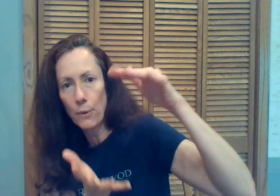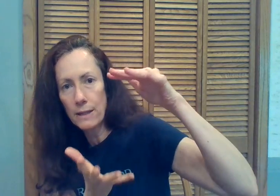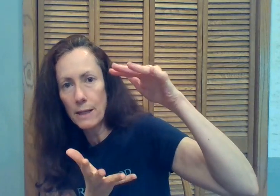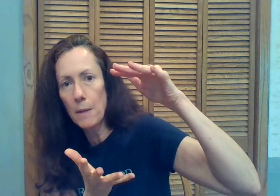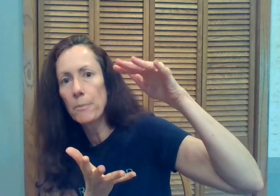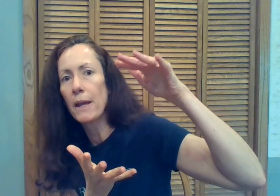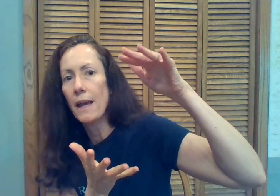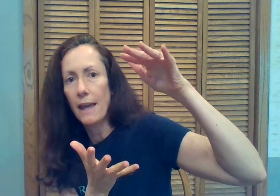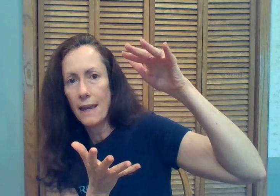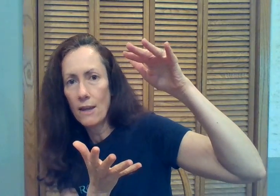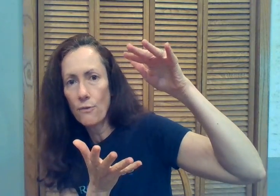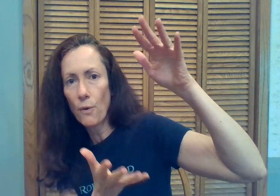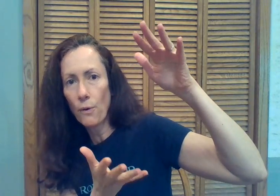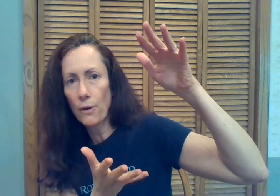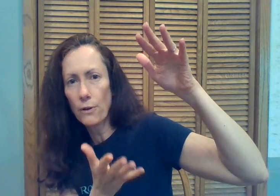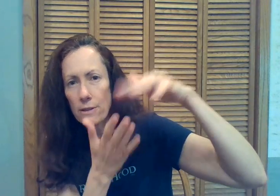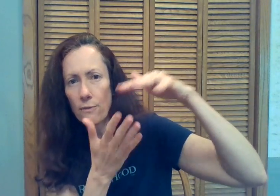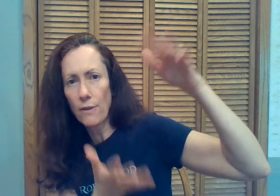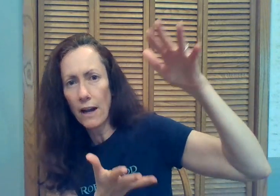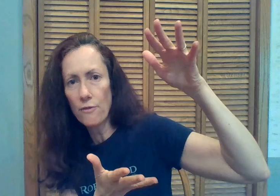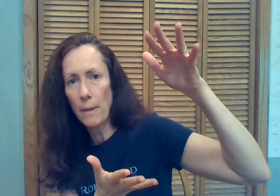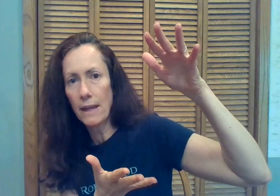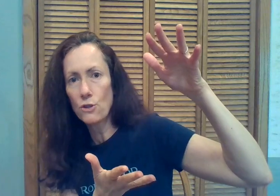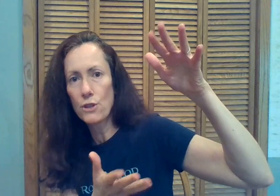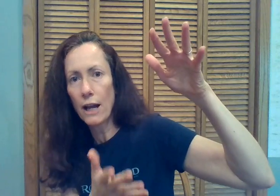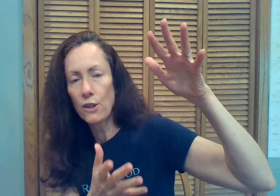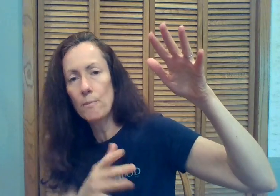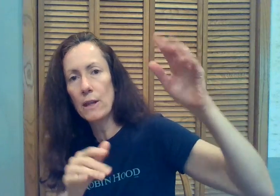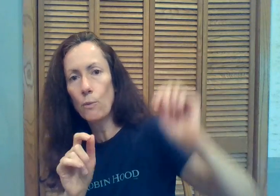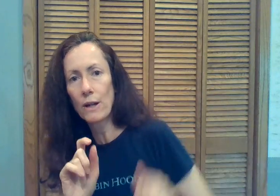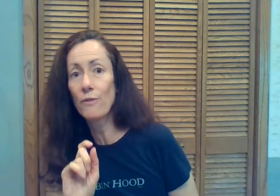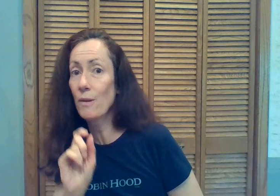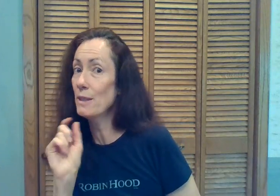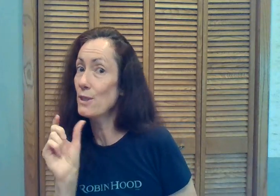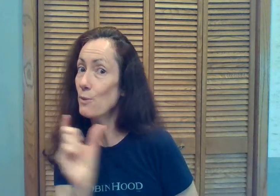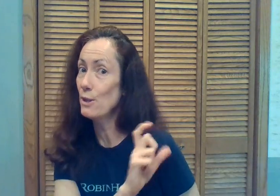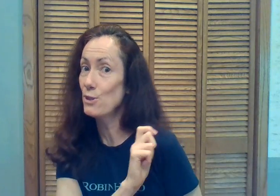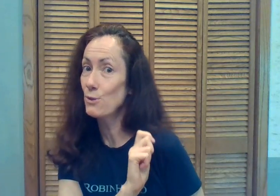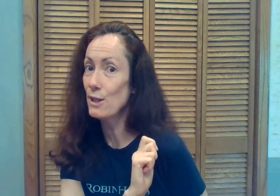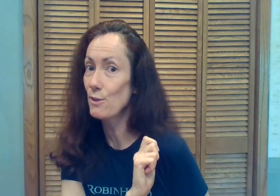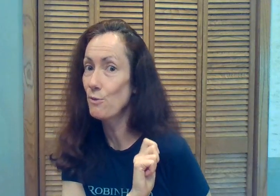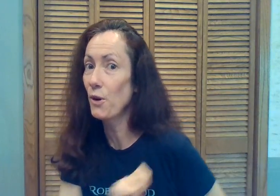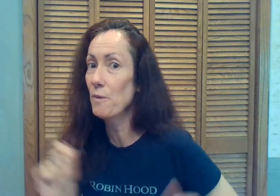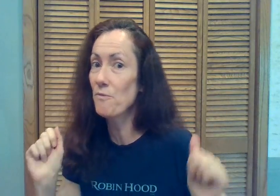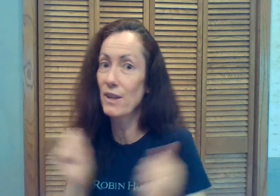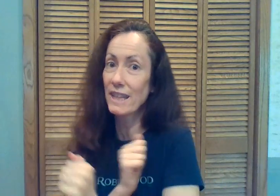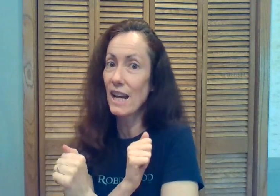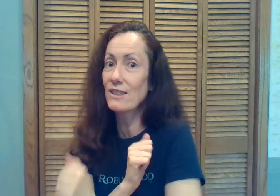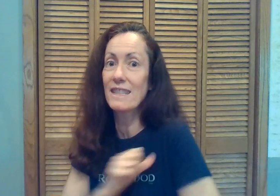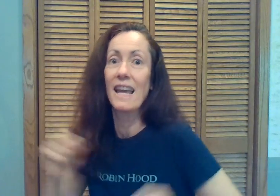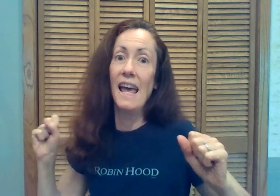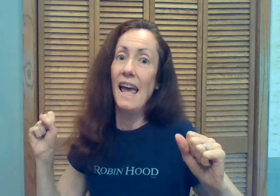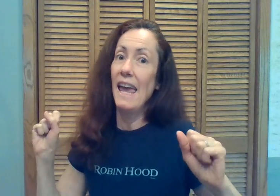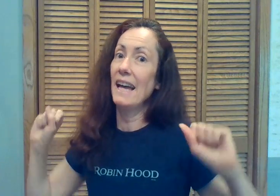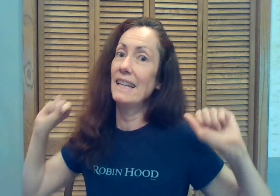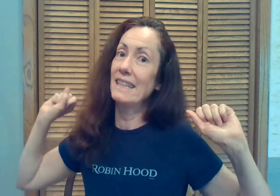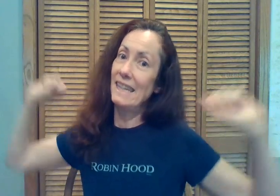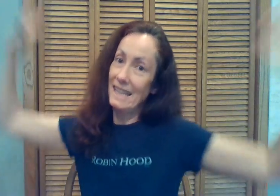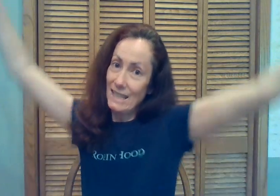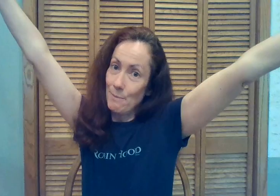That brings up a four or is it five page document. One of them is the registration form. Fill it out and get it